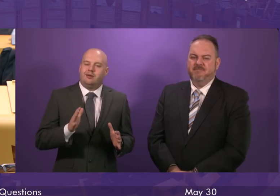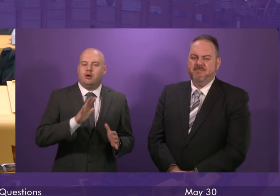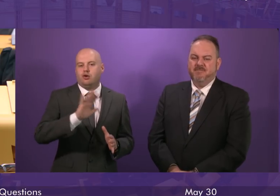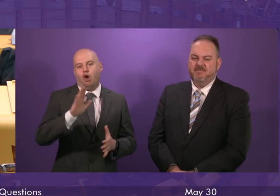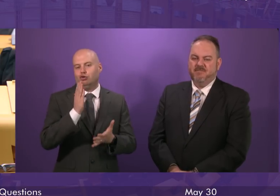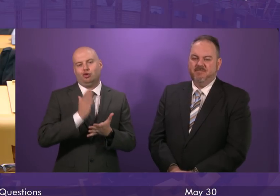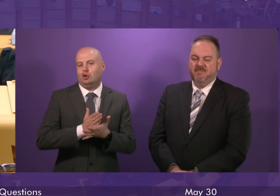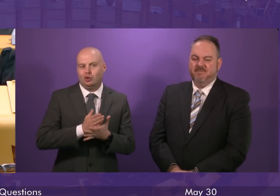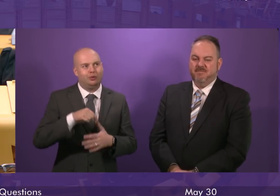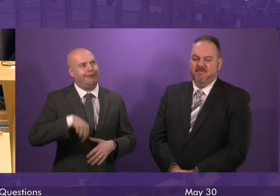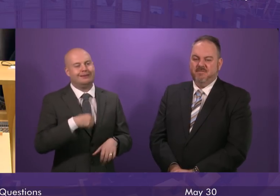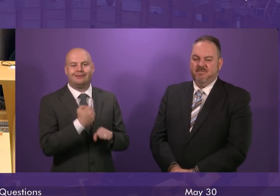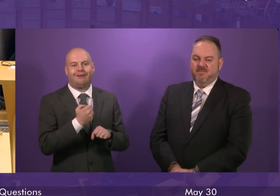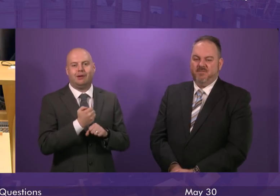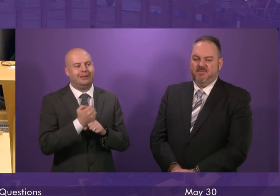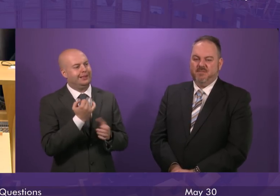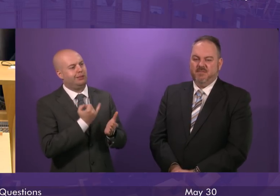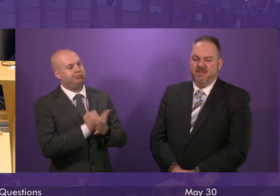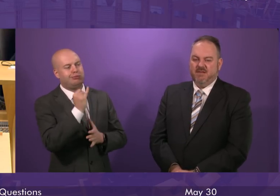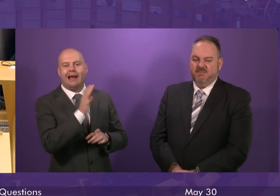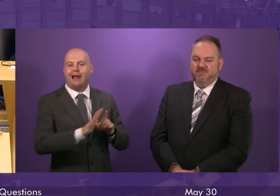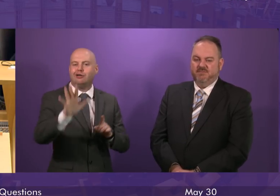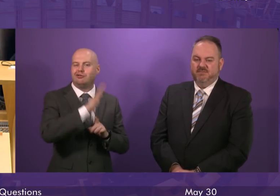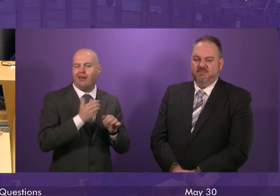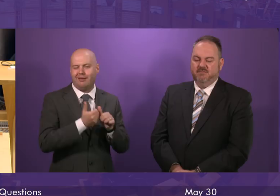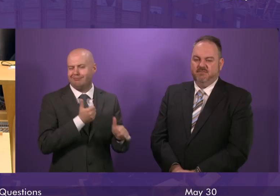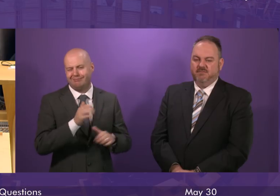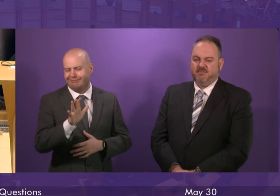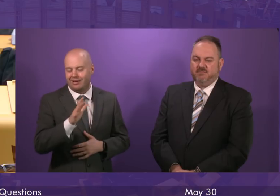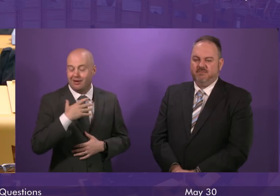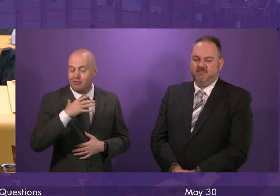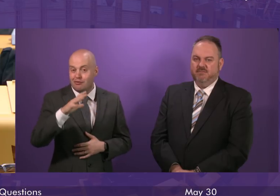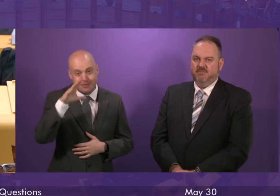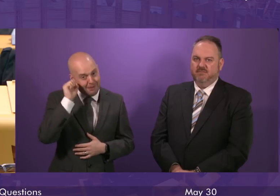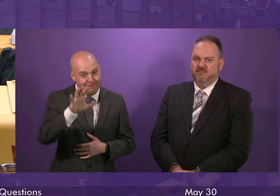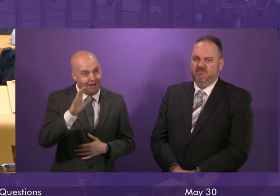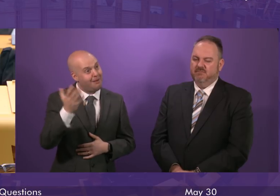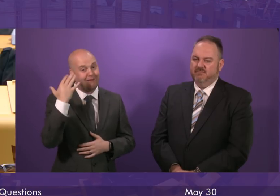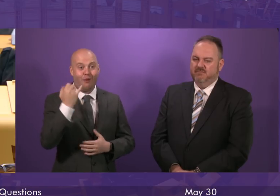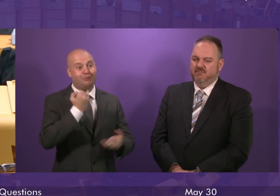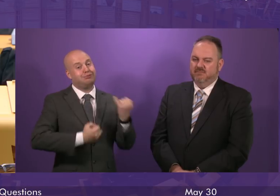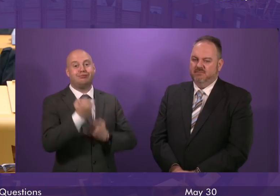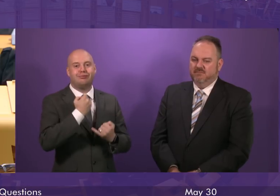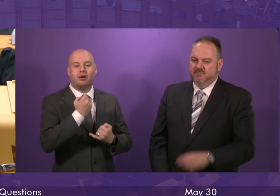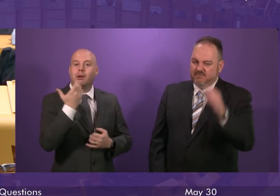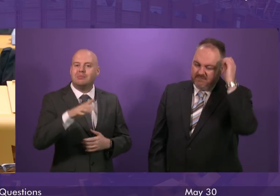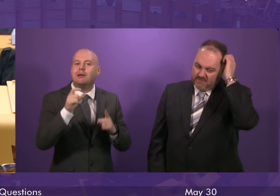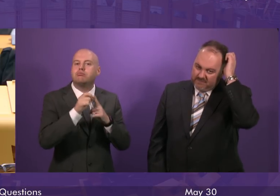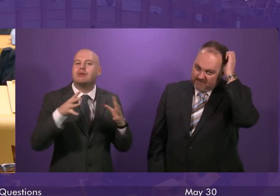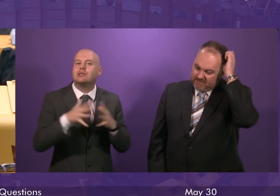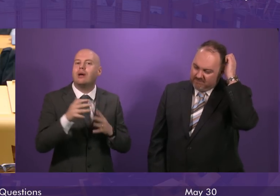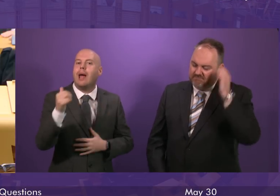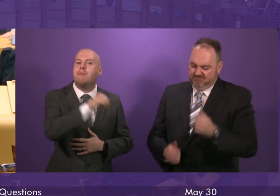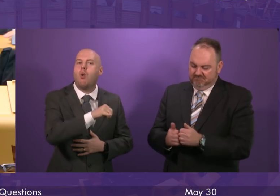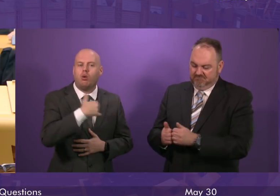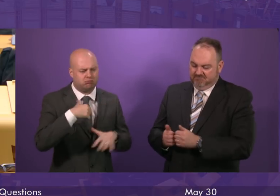doesn't do nationalisation. I seem to remember against some criticism within this chamber we nationalised Presswick Airport to stop